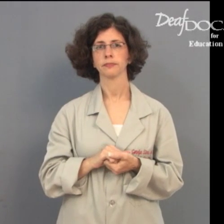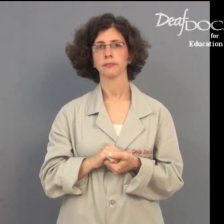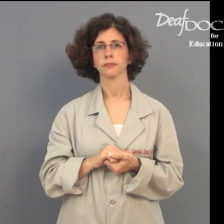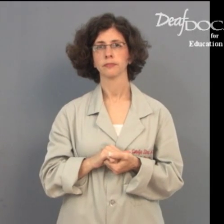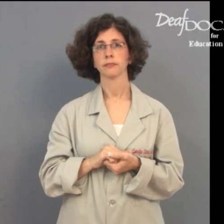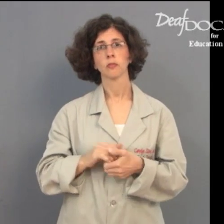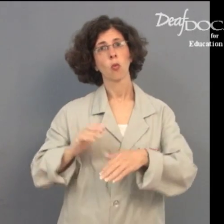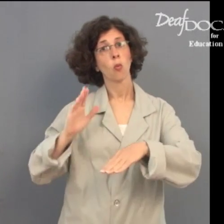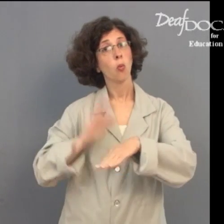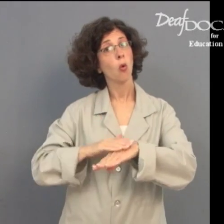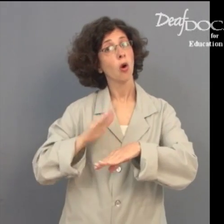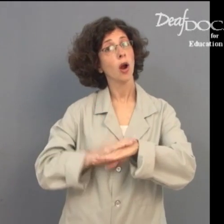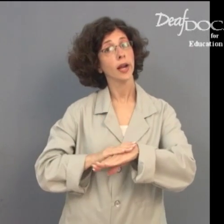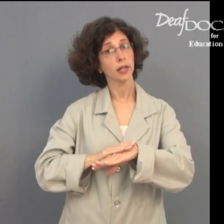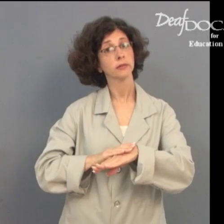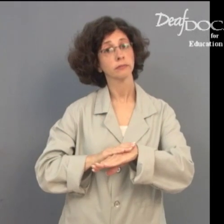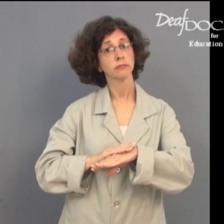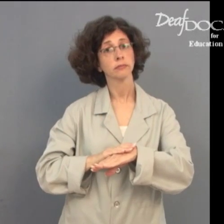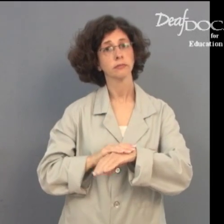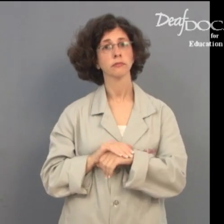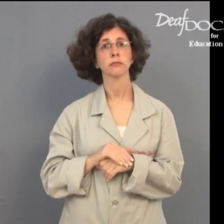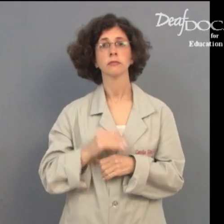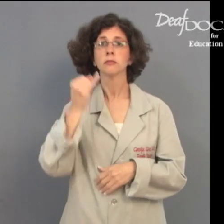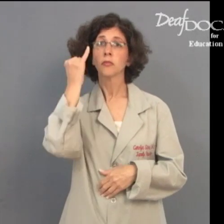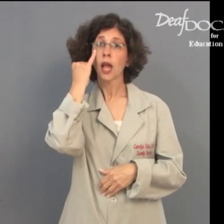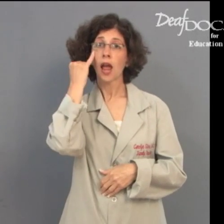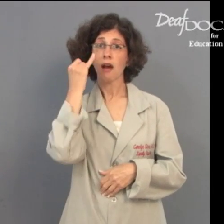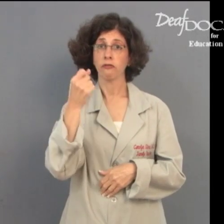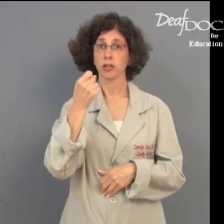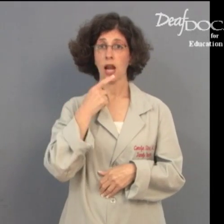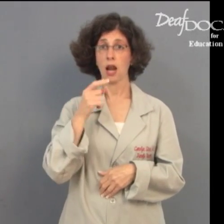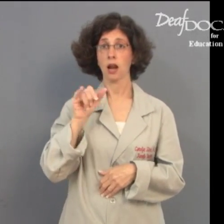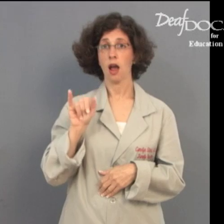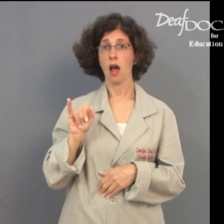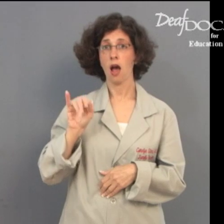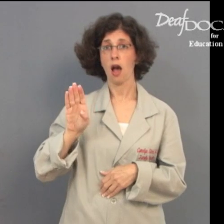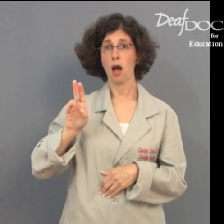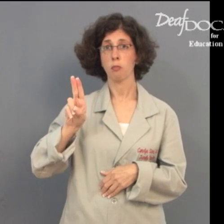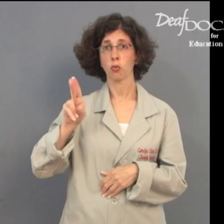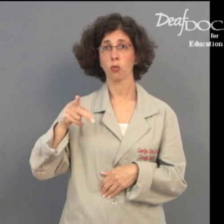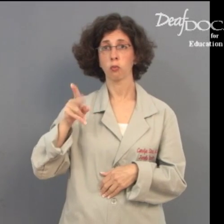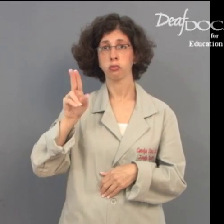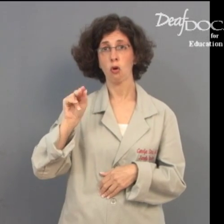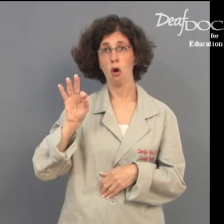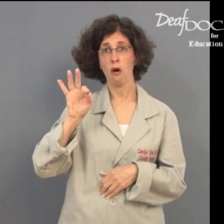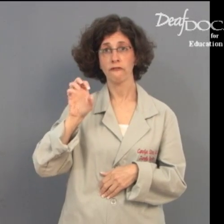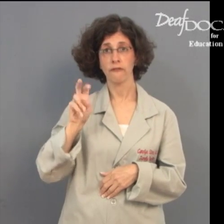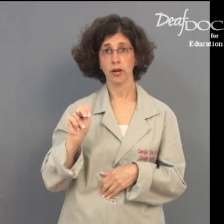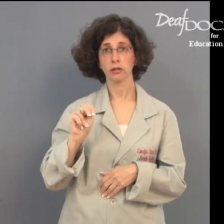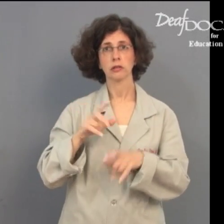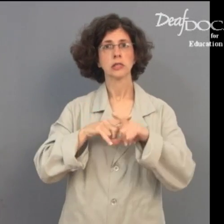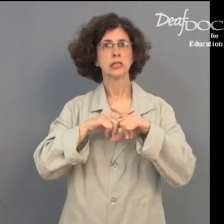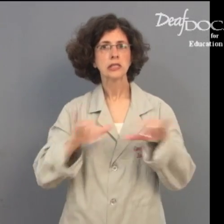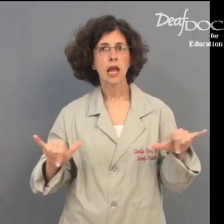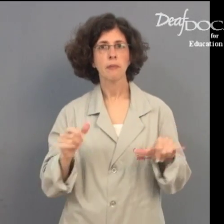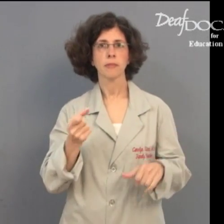Be careful! When you take Ibuprofen with other medicines,